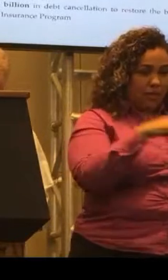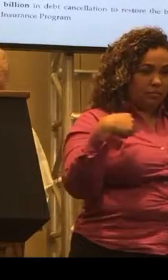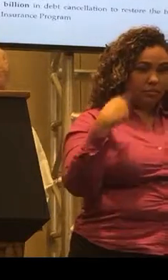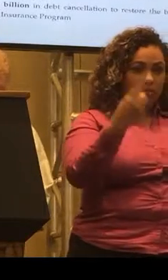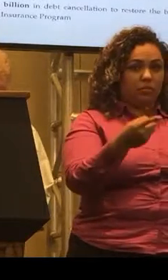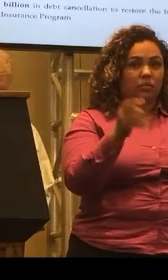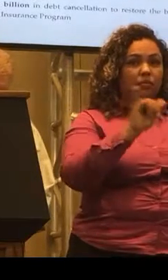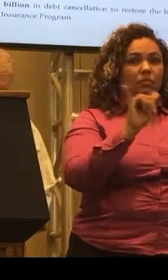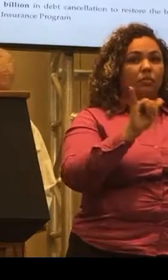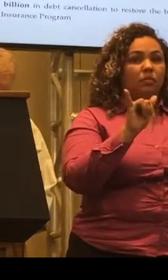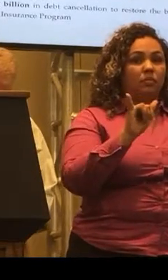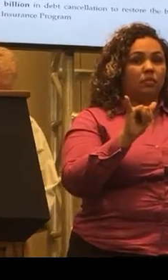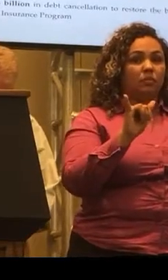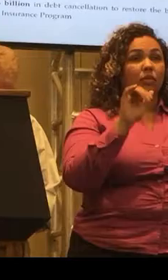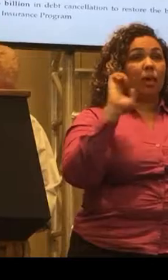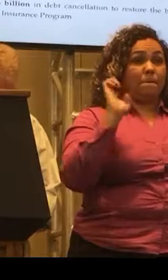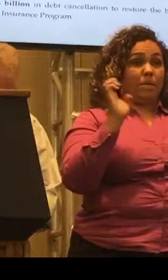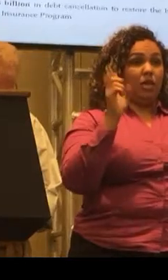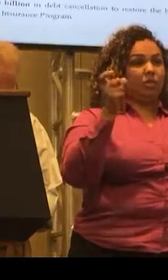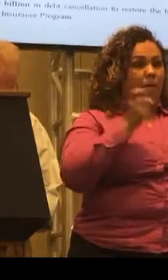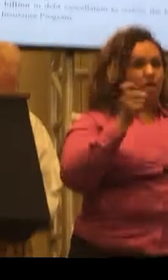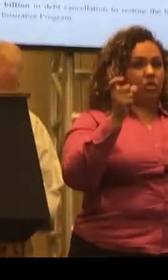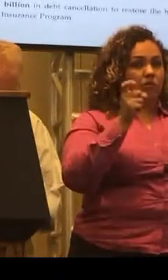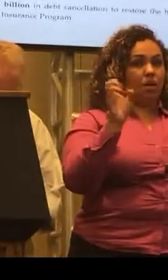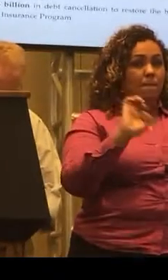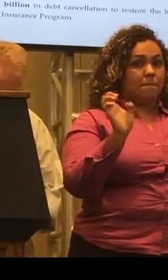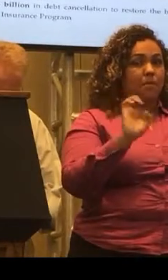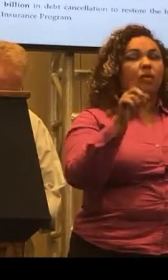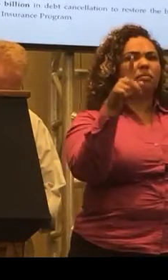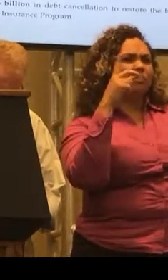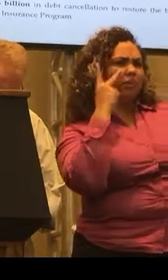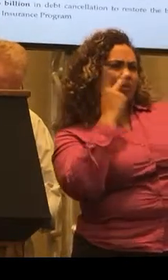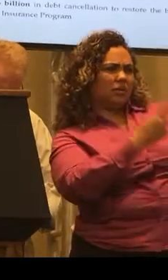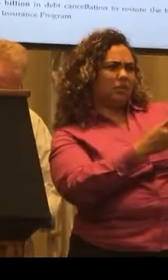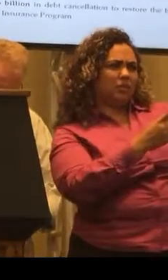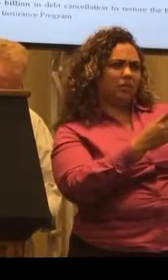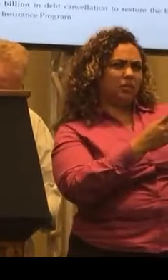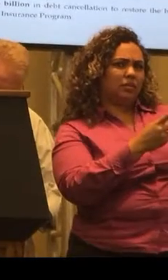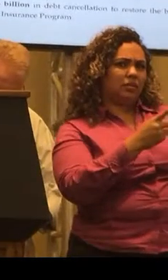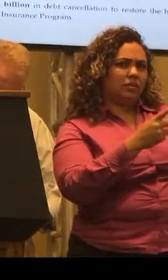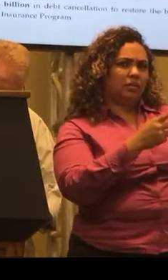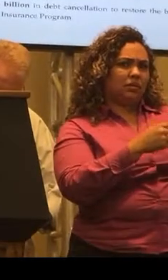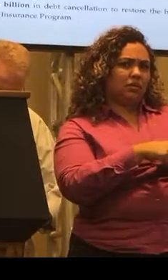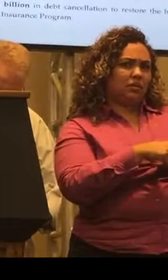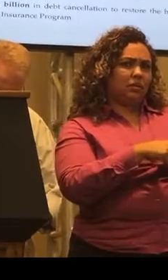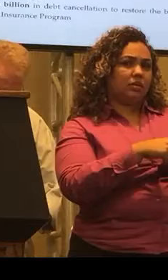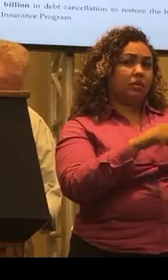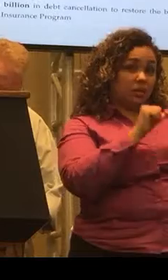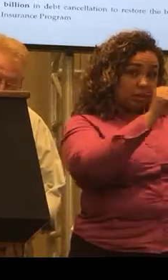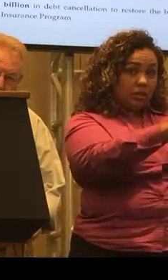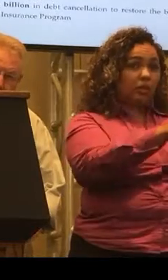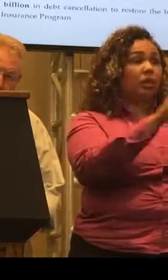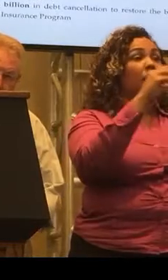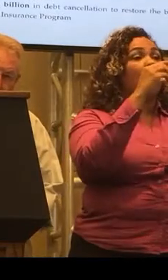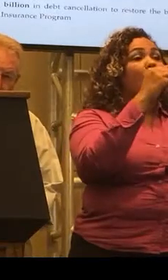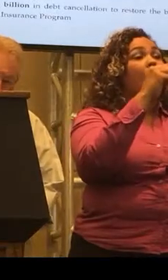as emergency measures, do you foresee permanence in any of them? For example, the